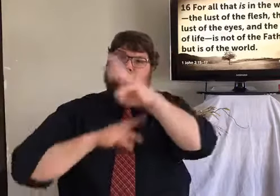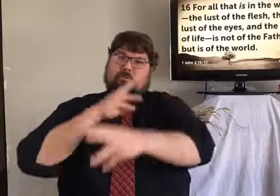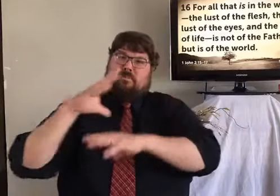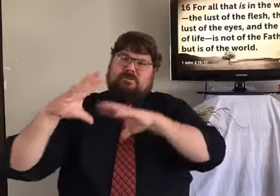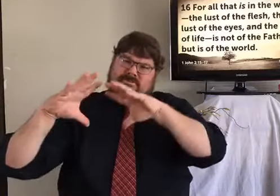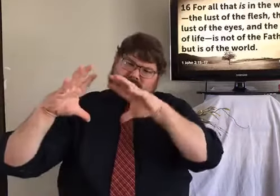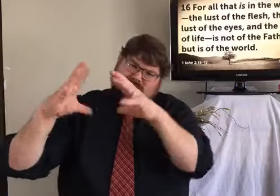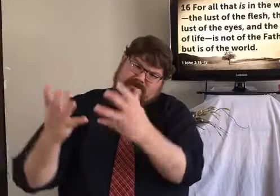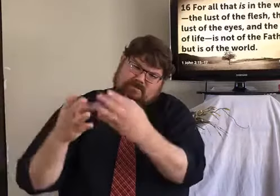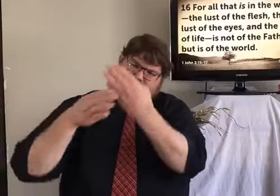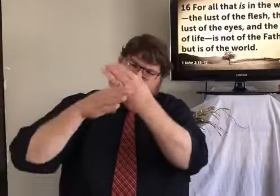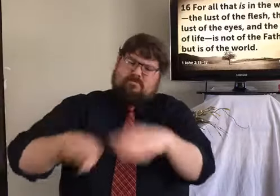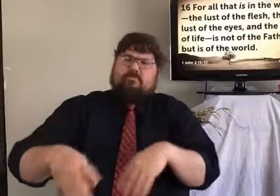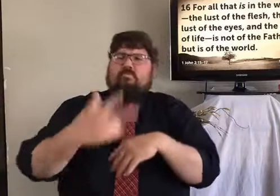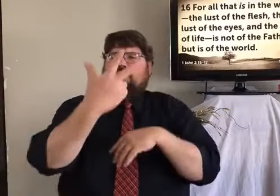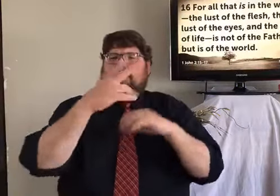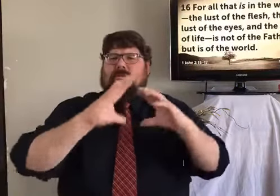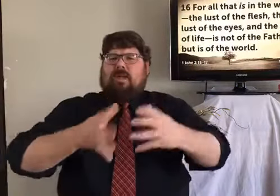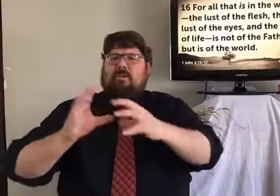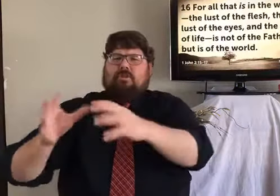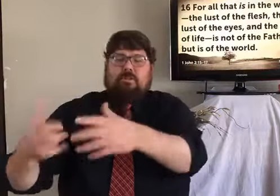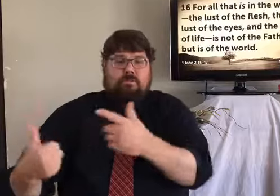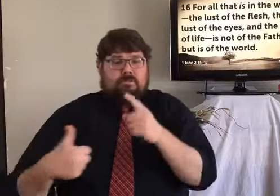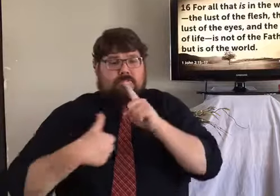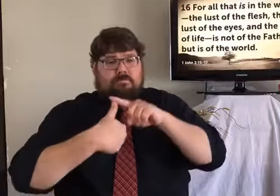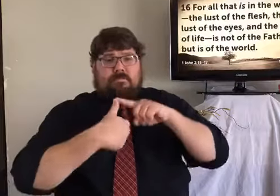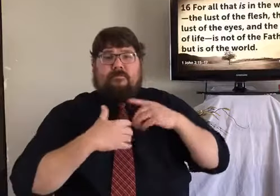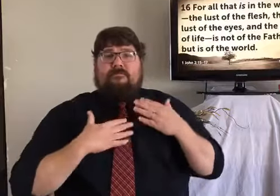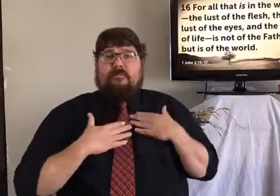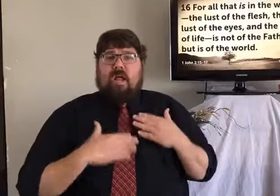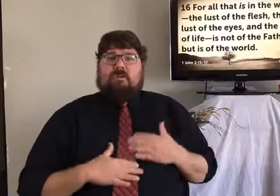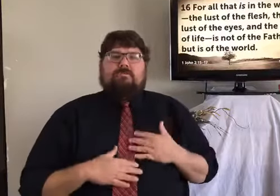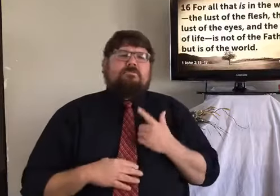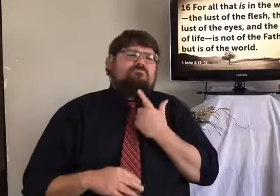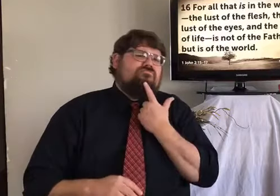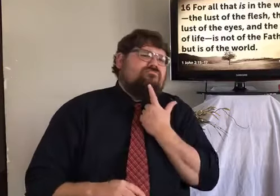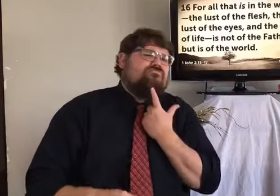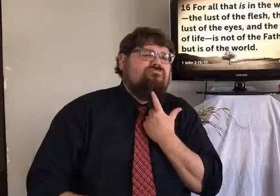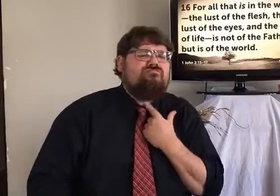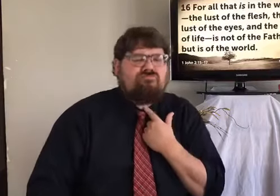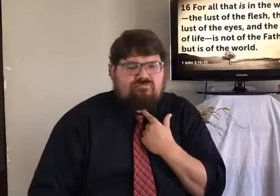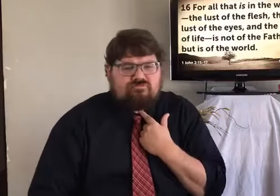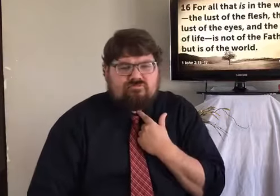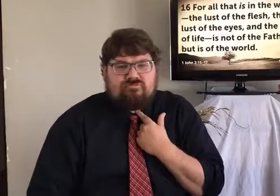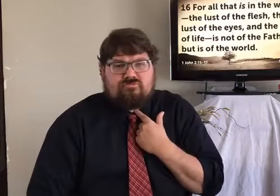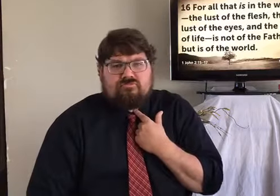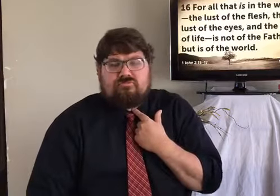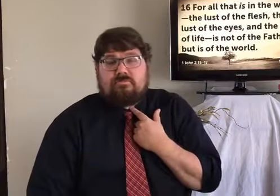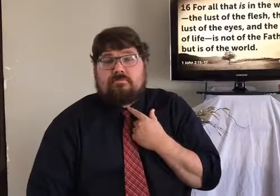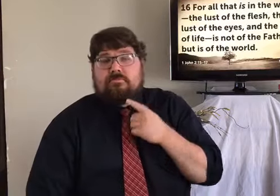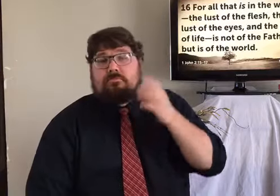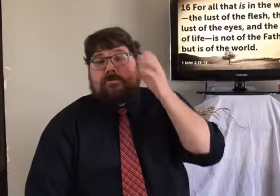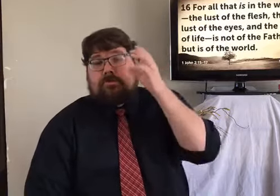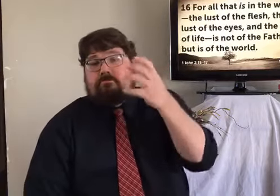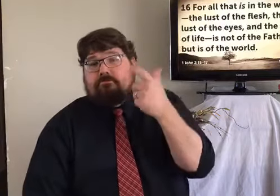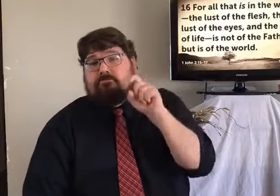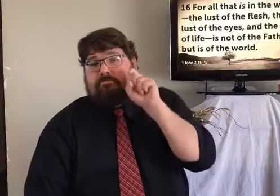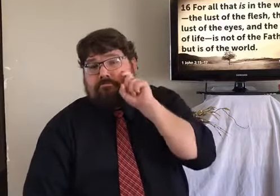What does that look like? Verse 16, for all that is in the world. This is split up into three categories. The lust of the flesh.